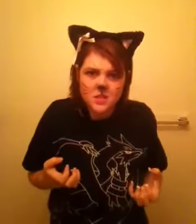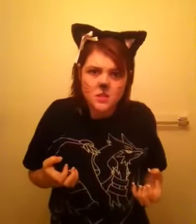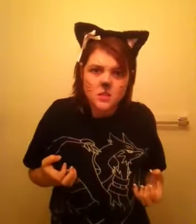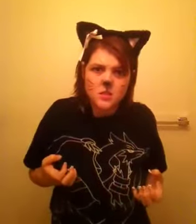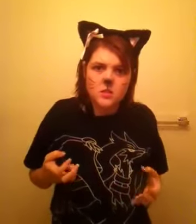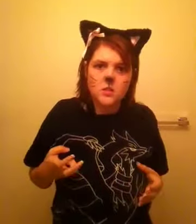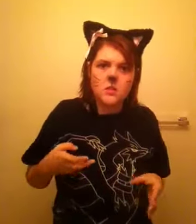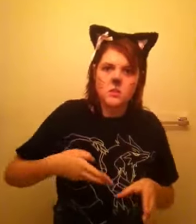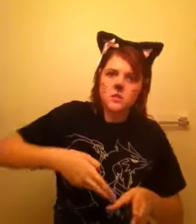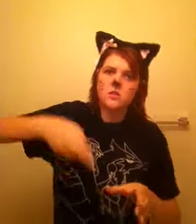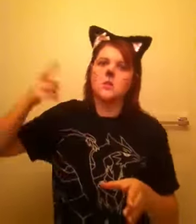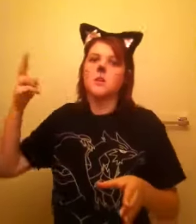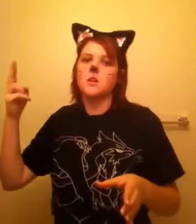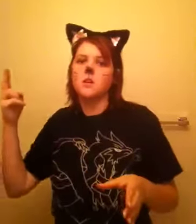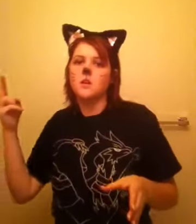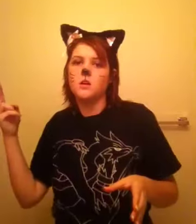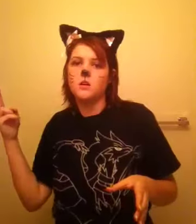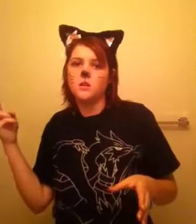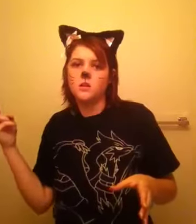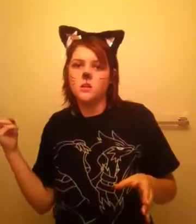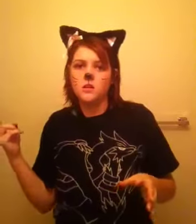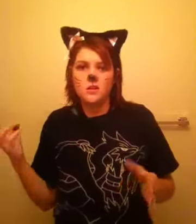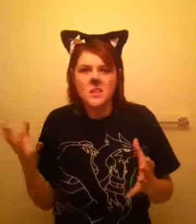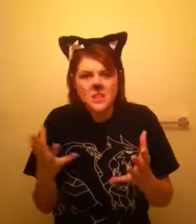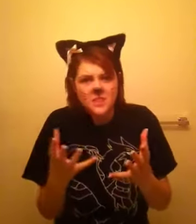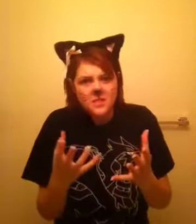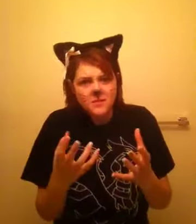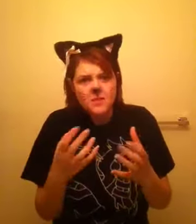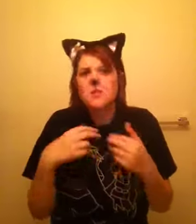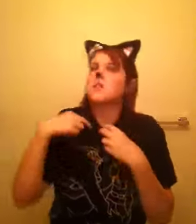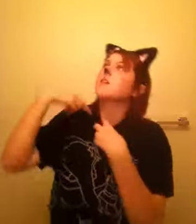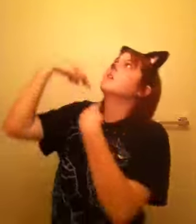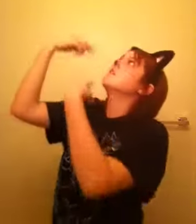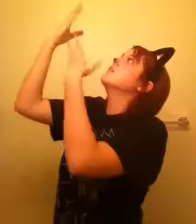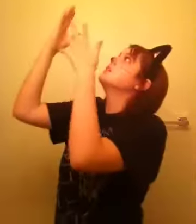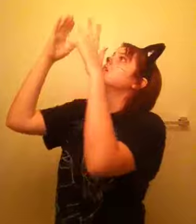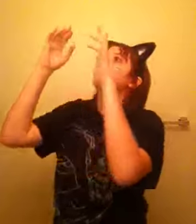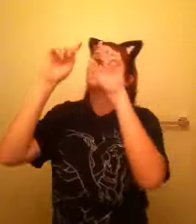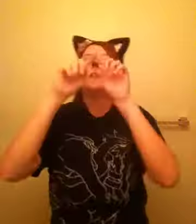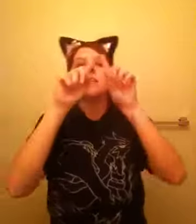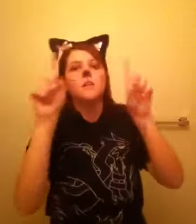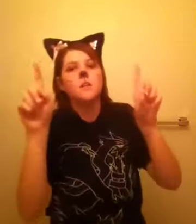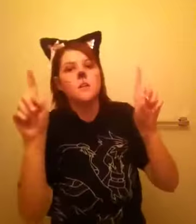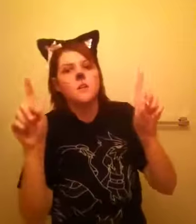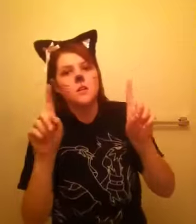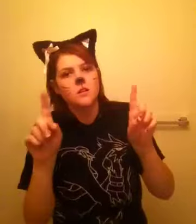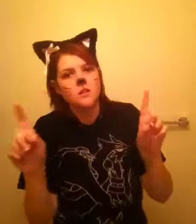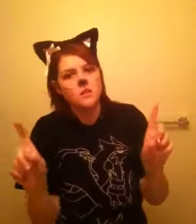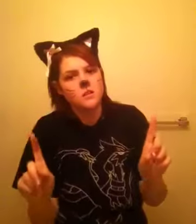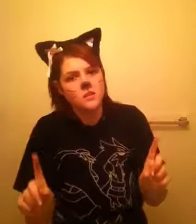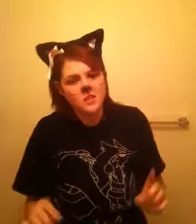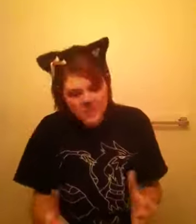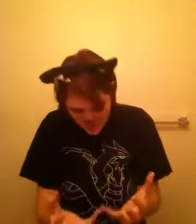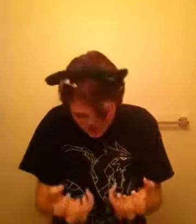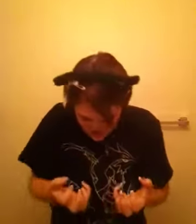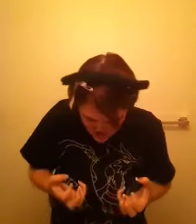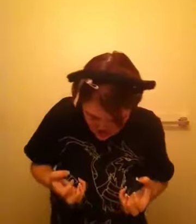to get out. And sing another melody completely. It is yarn